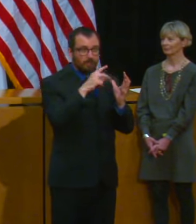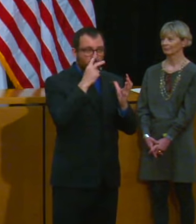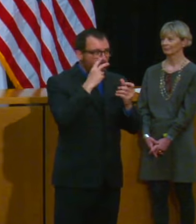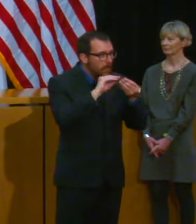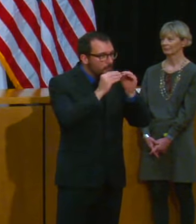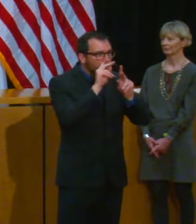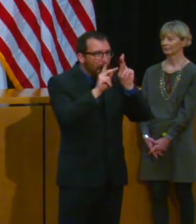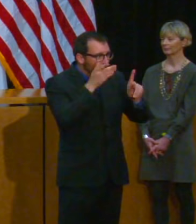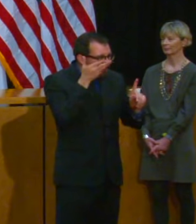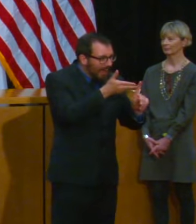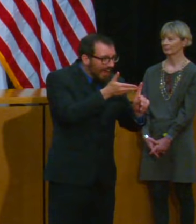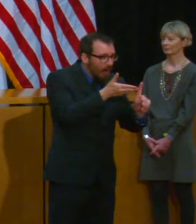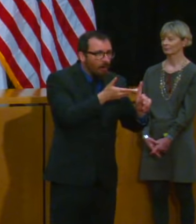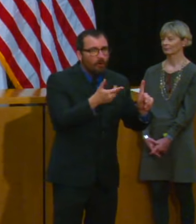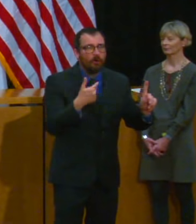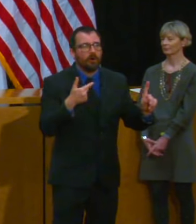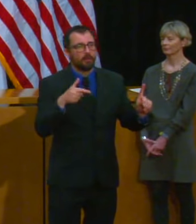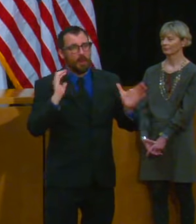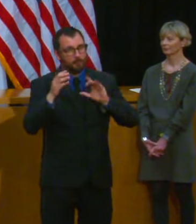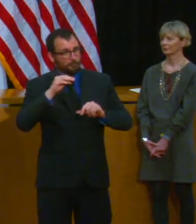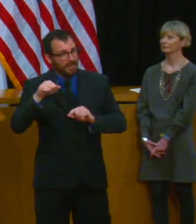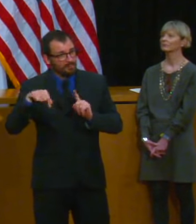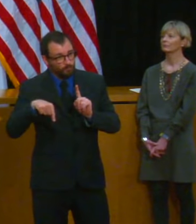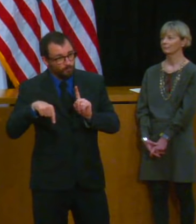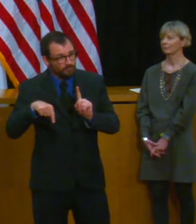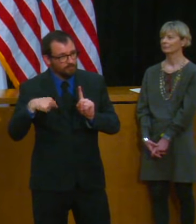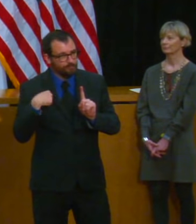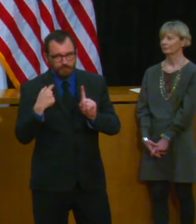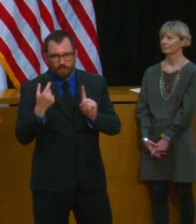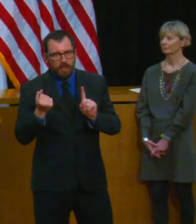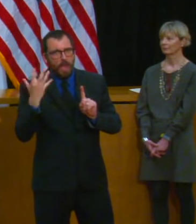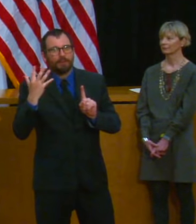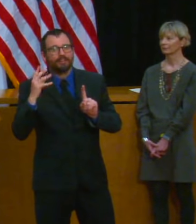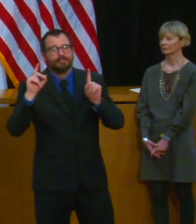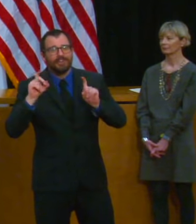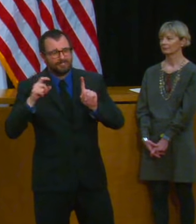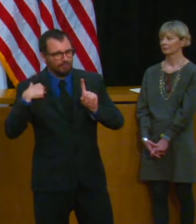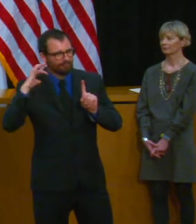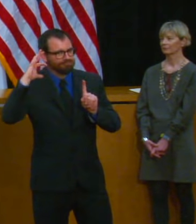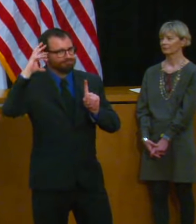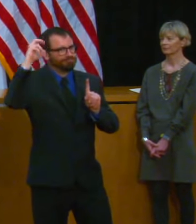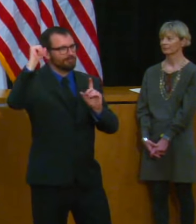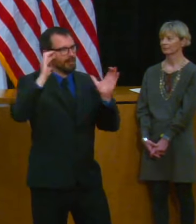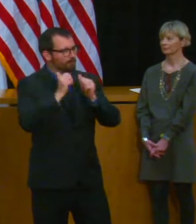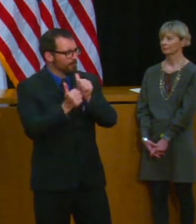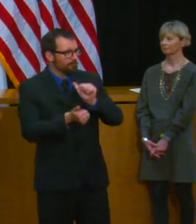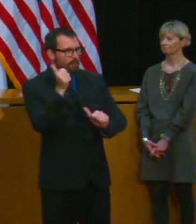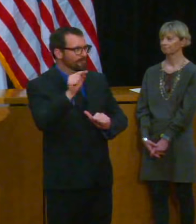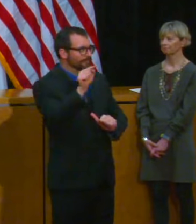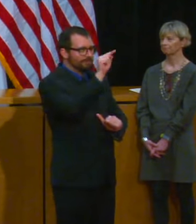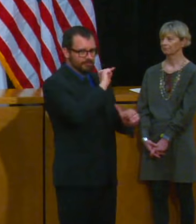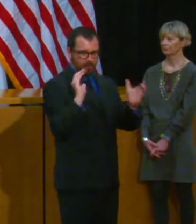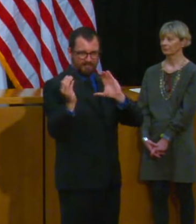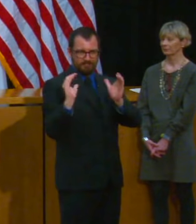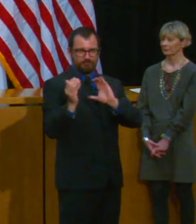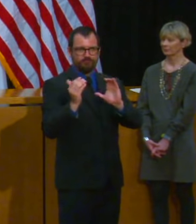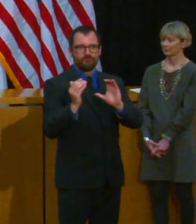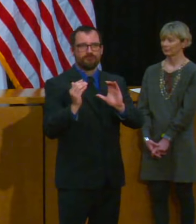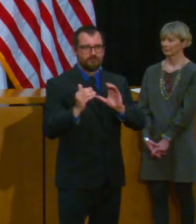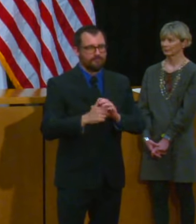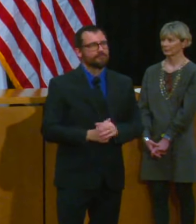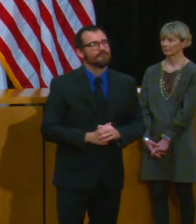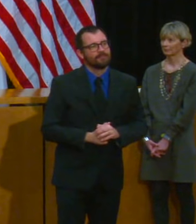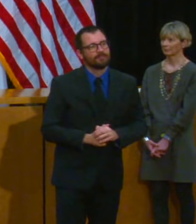how much you test it's where you test and and what your strategy is with respect to